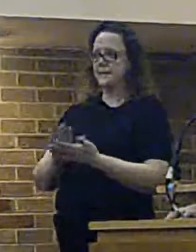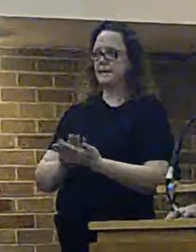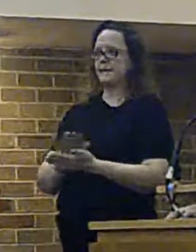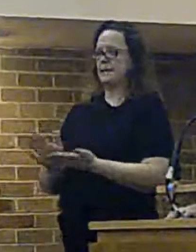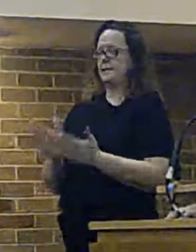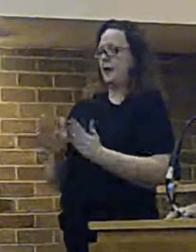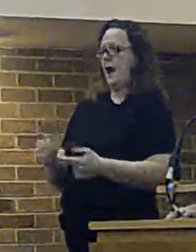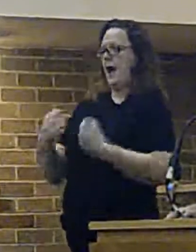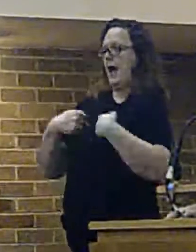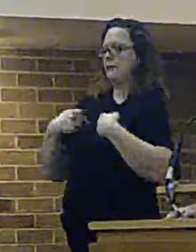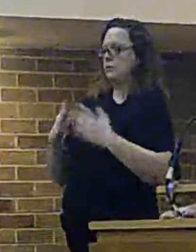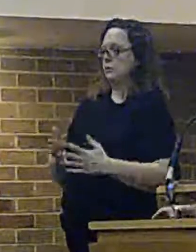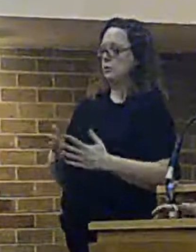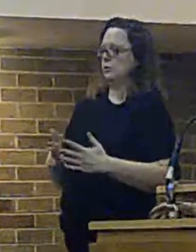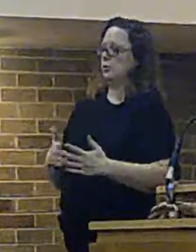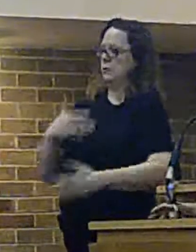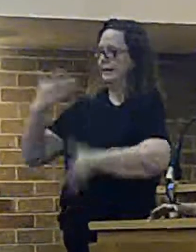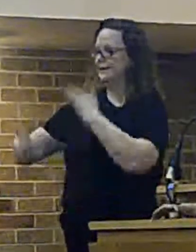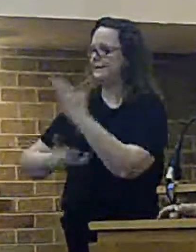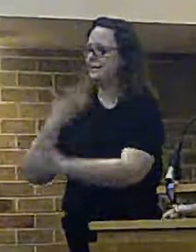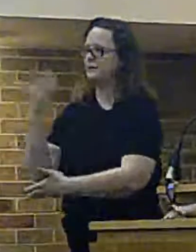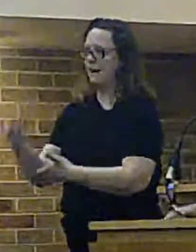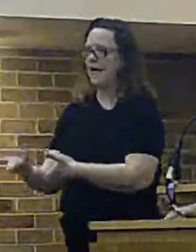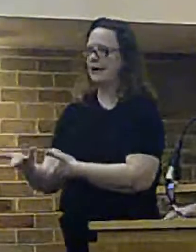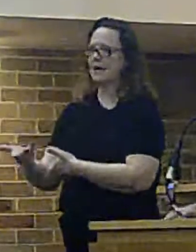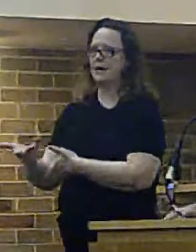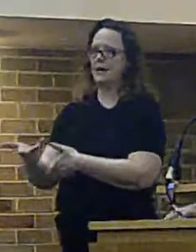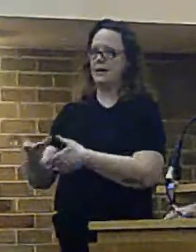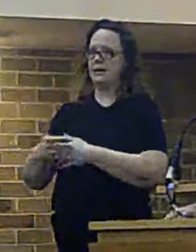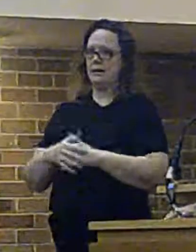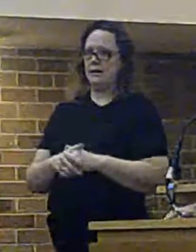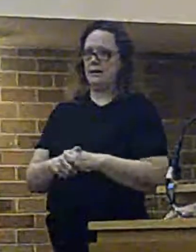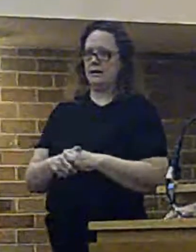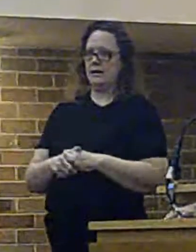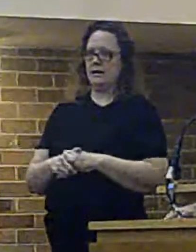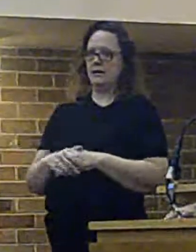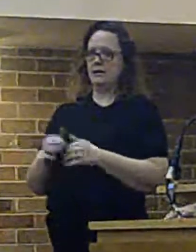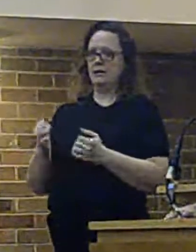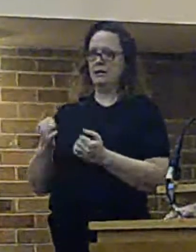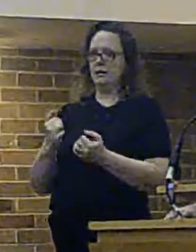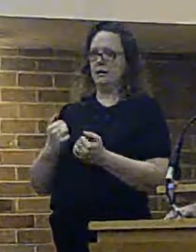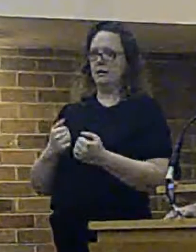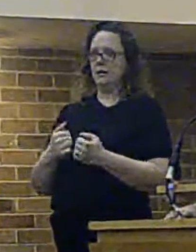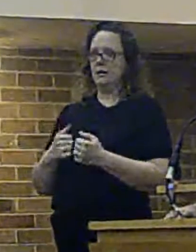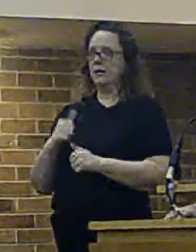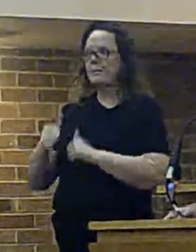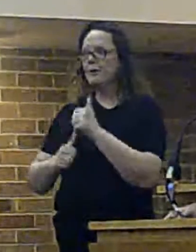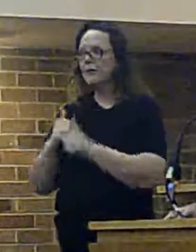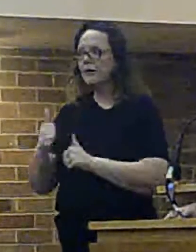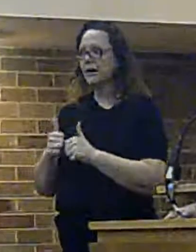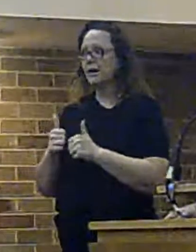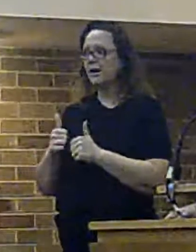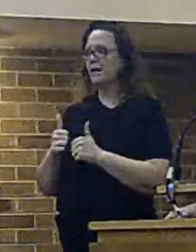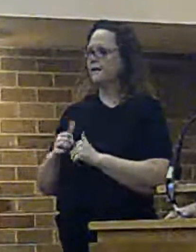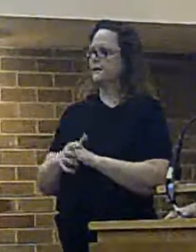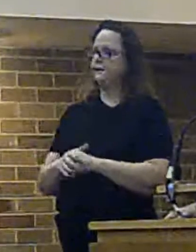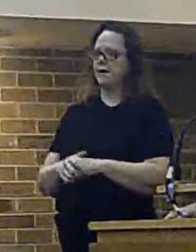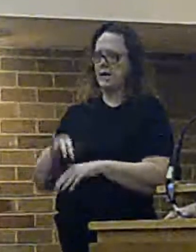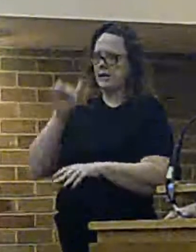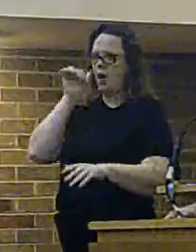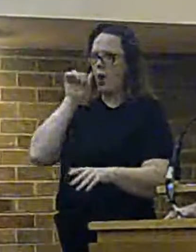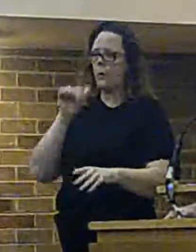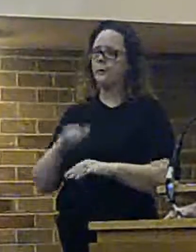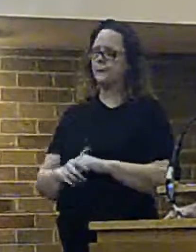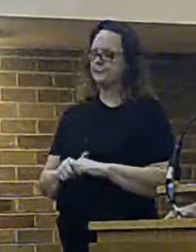up in here, in front of you, and say, well it's clearly a very unpopular message, and I recognise that. That